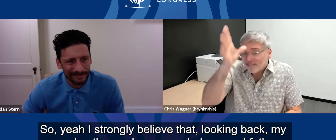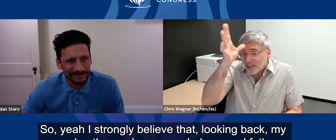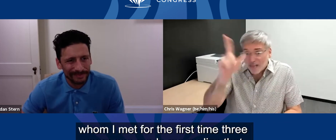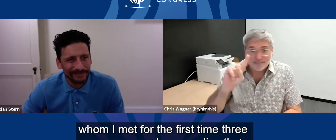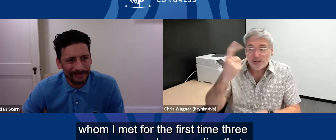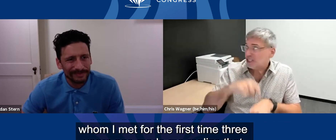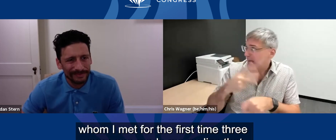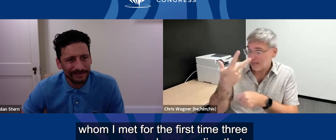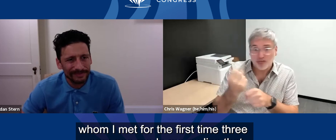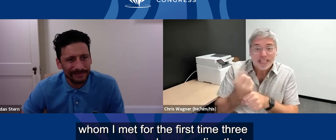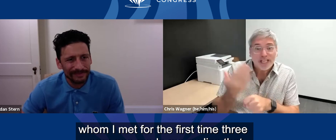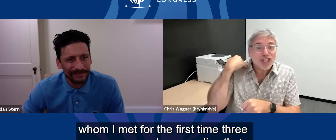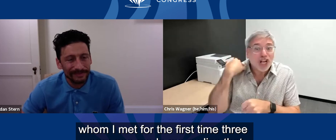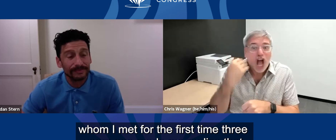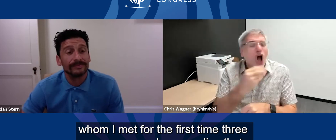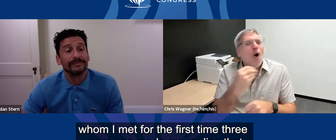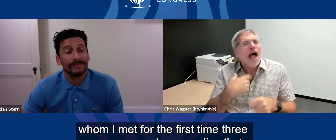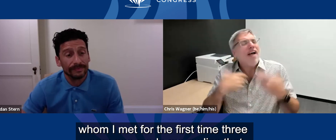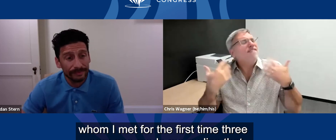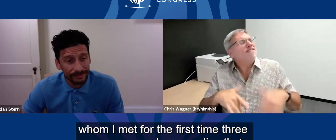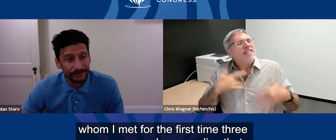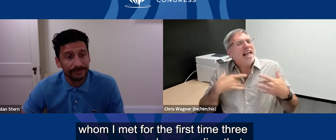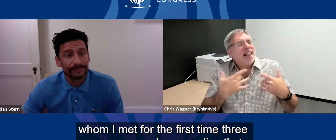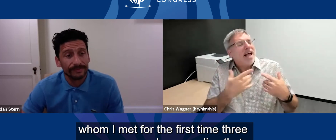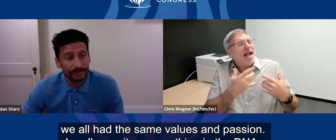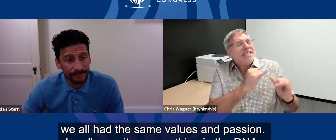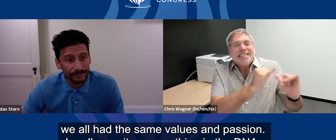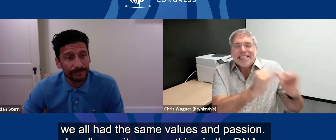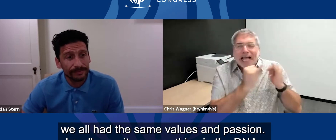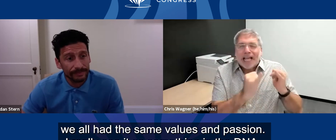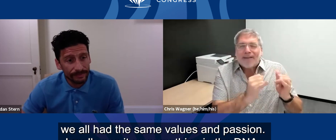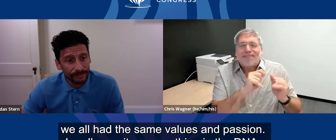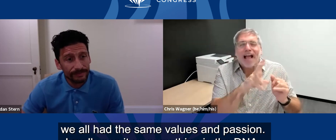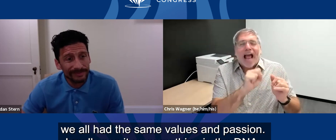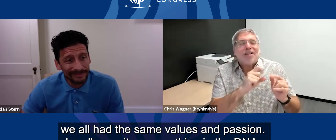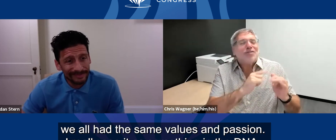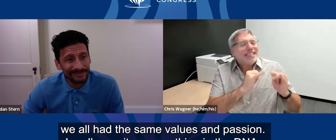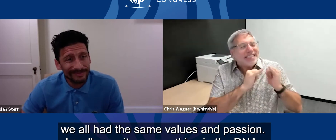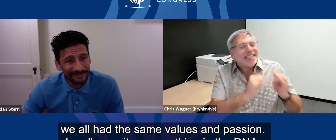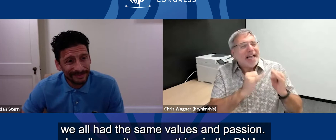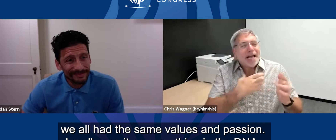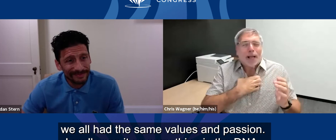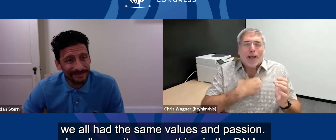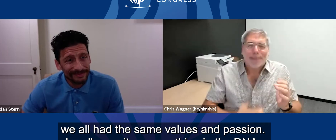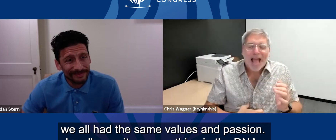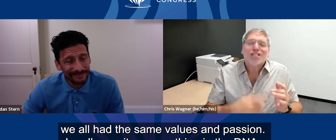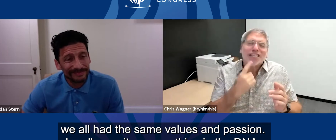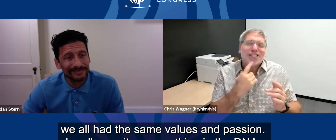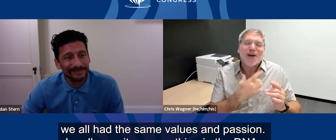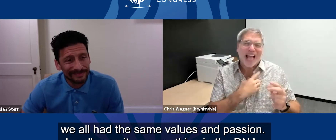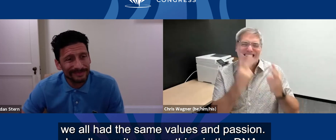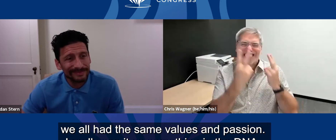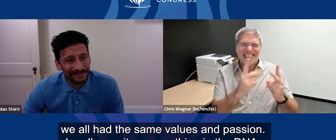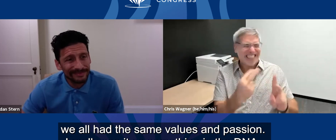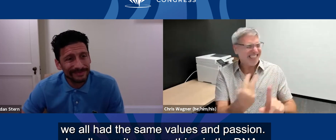whom I actually met for the first time three years ago, made me realize we all had the same values and passion. And I really